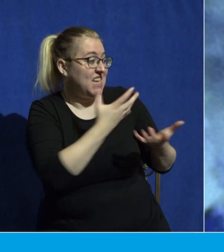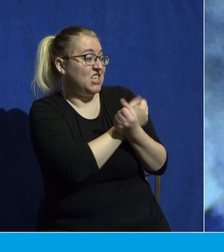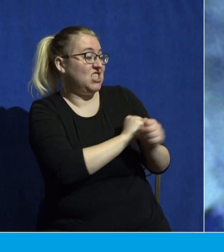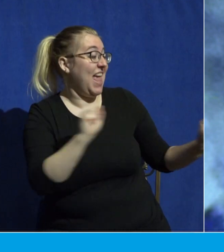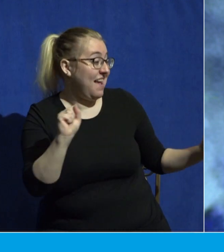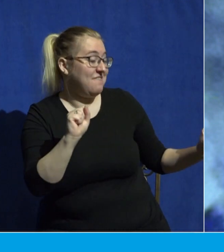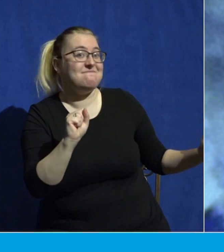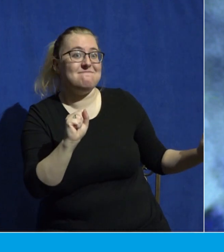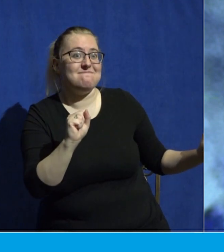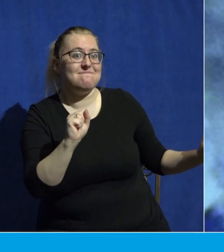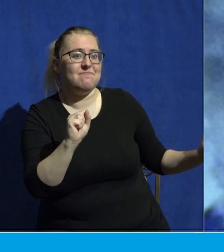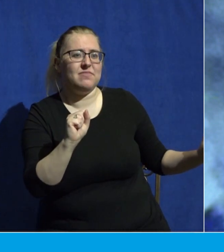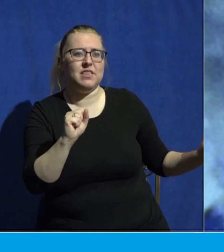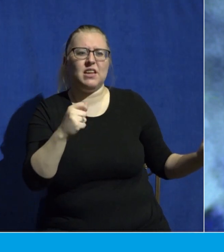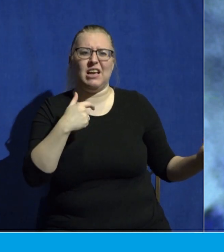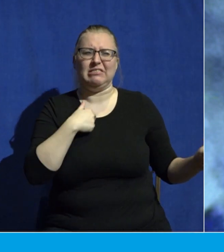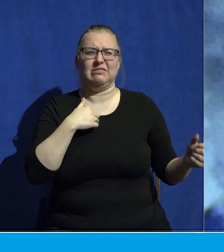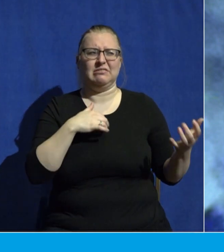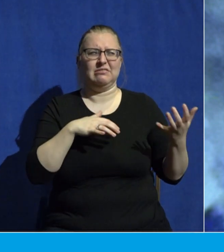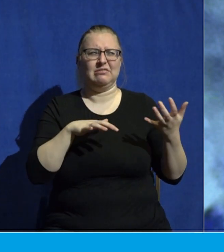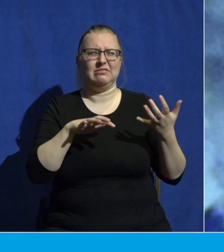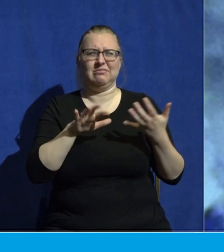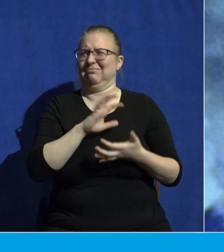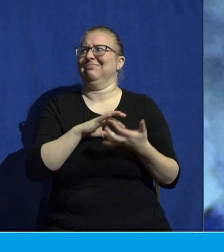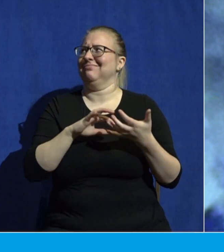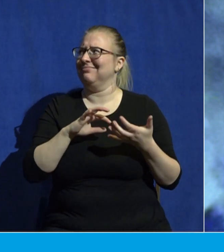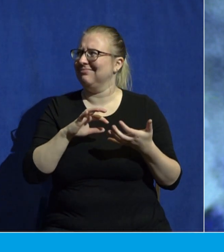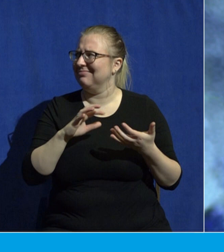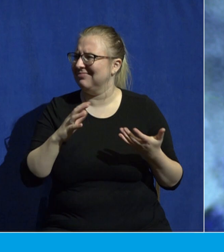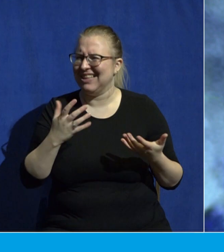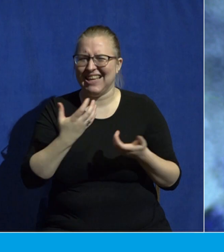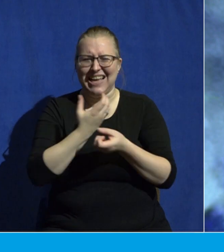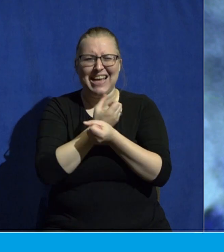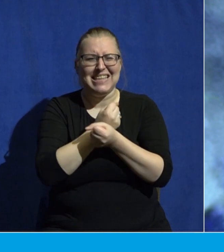And I was so confused. Saved from what?